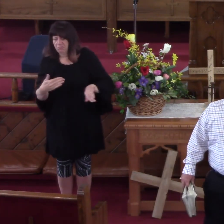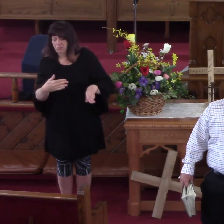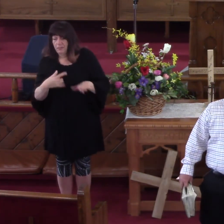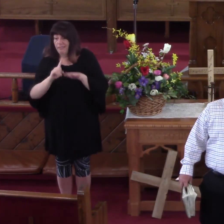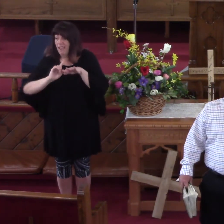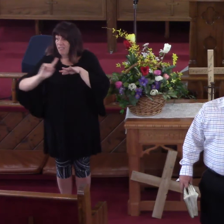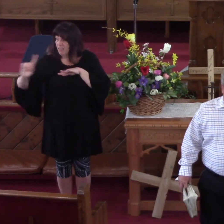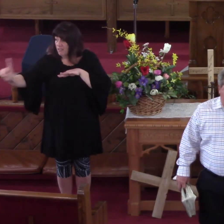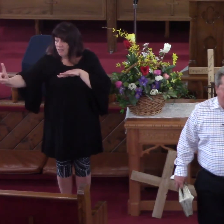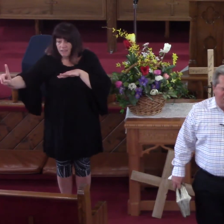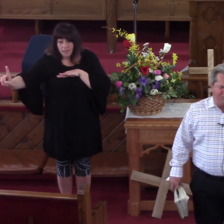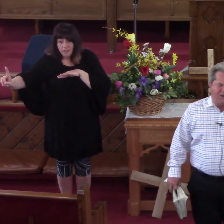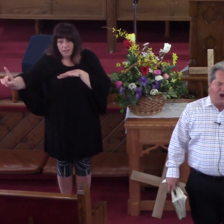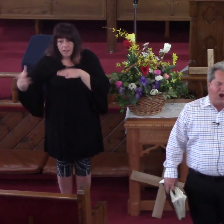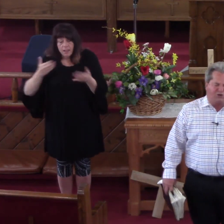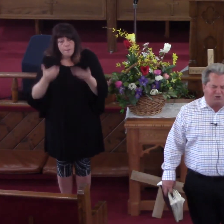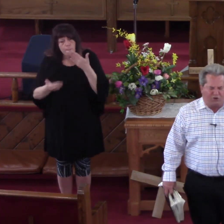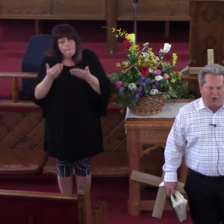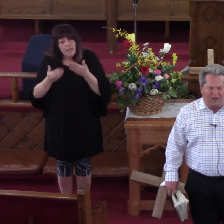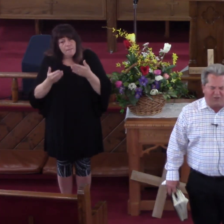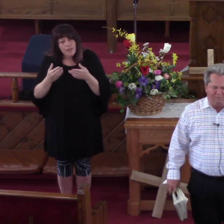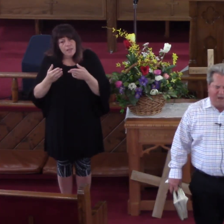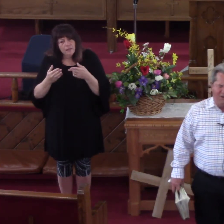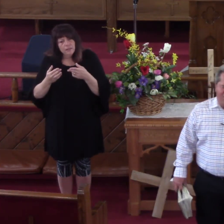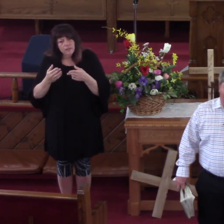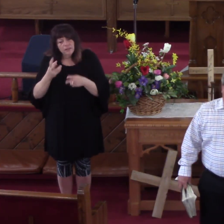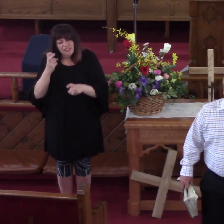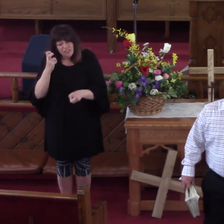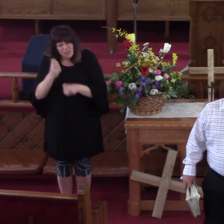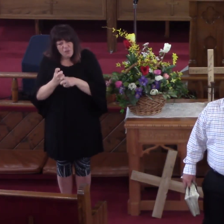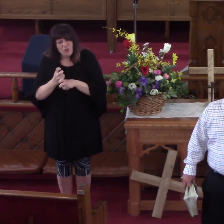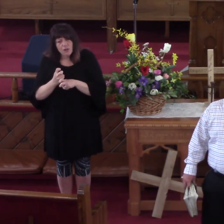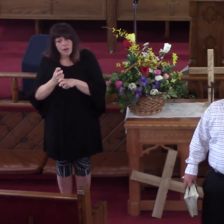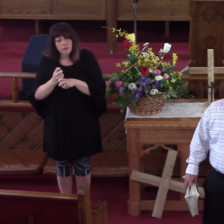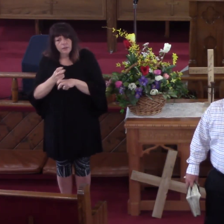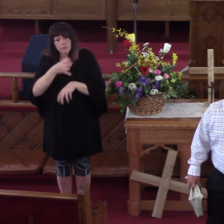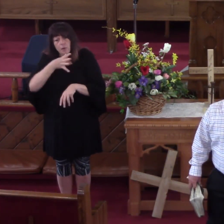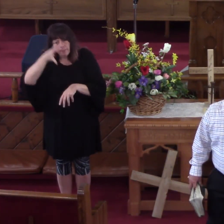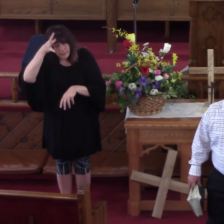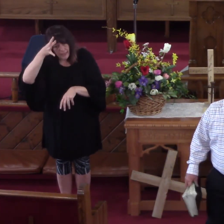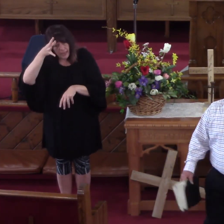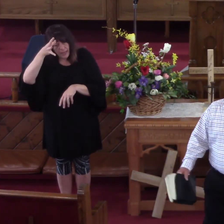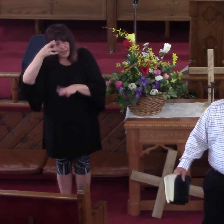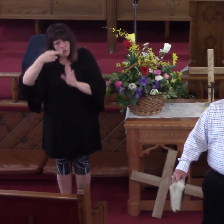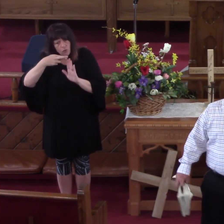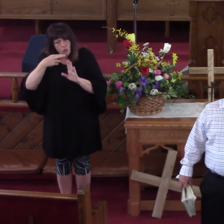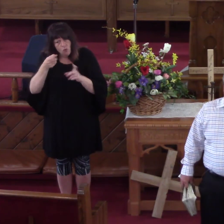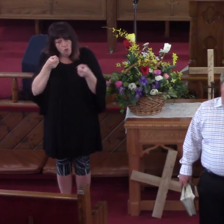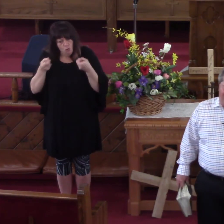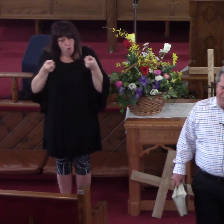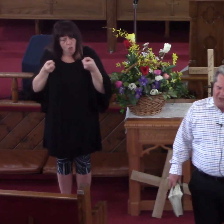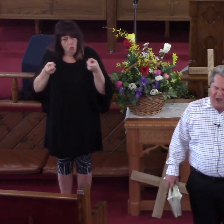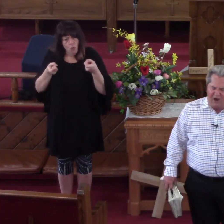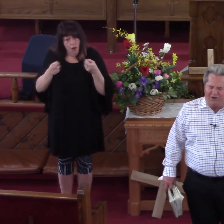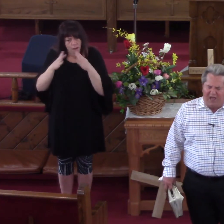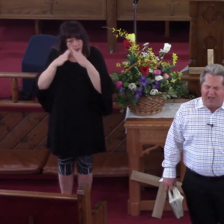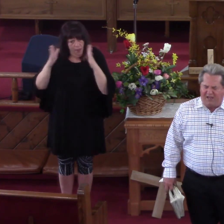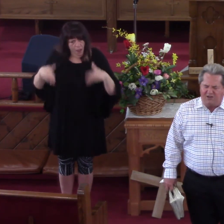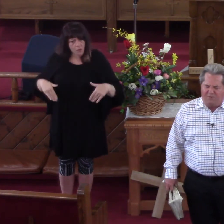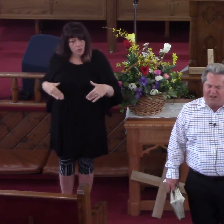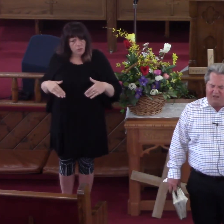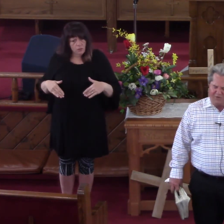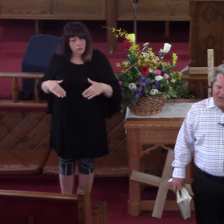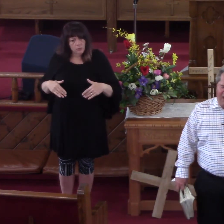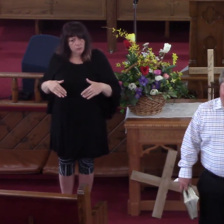Maybe It Was Just A Little Bit Harsh The Way That Mommy And Daddy They Ruled With The Iron